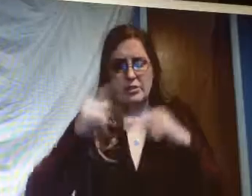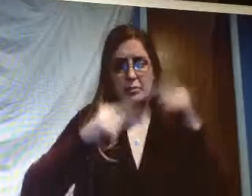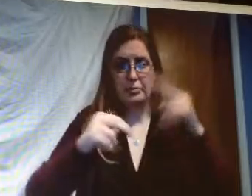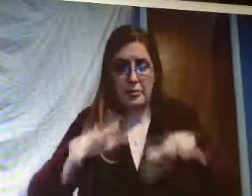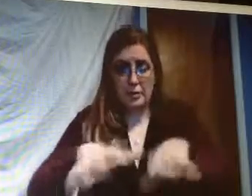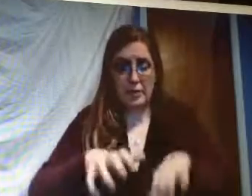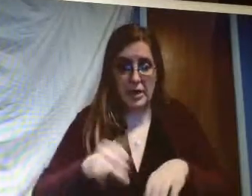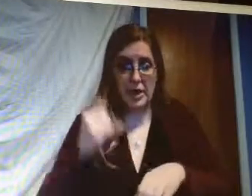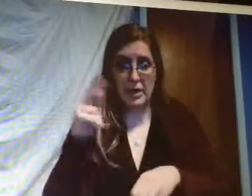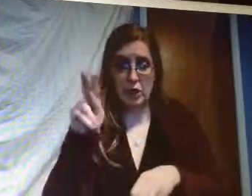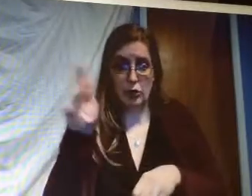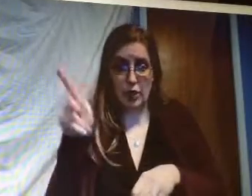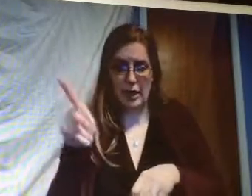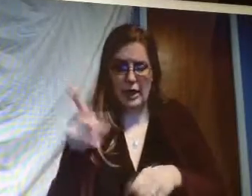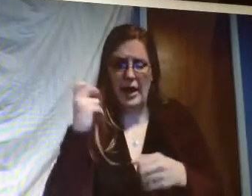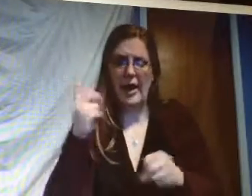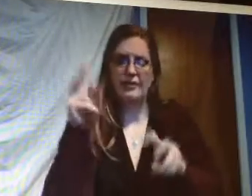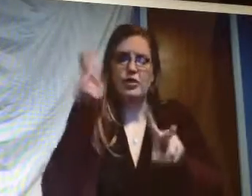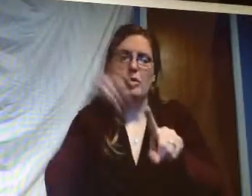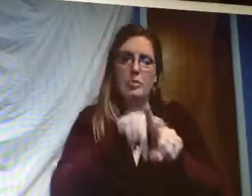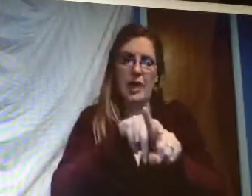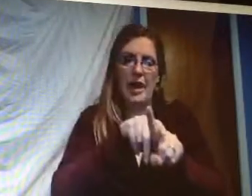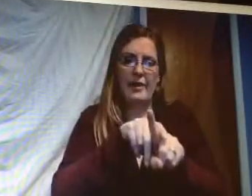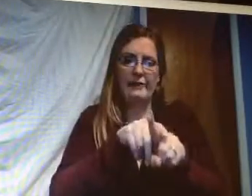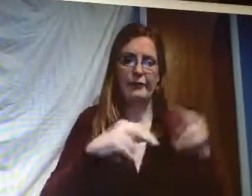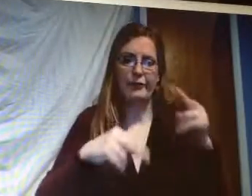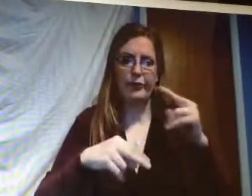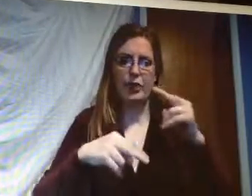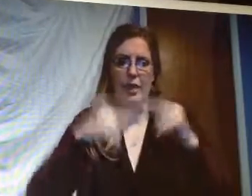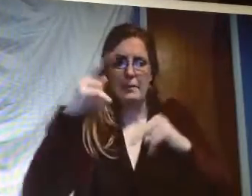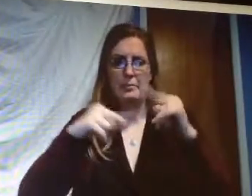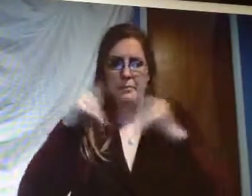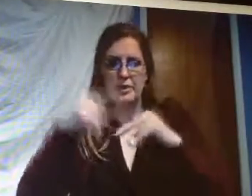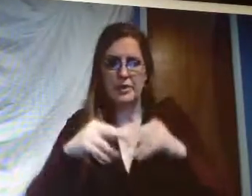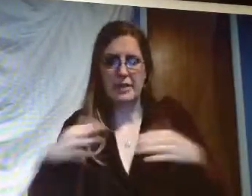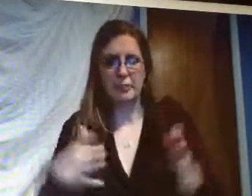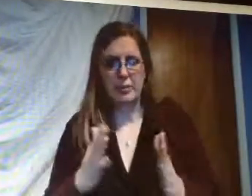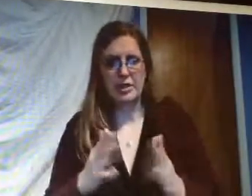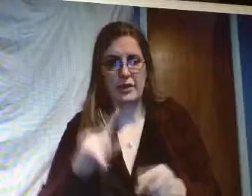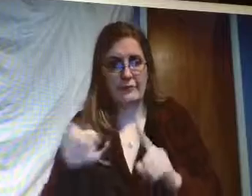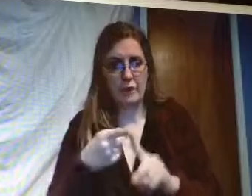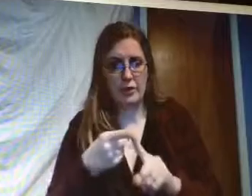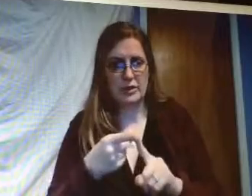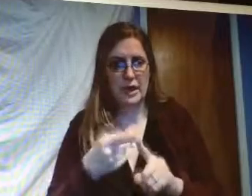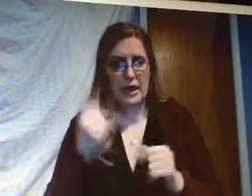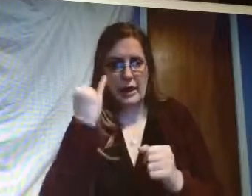if i want to build something like in uk you need to apply for it like a building permit